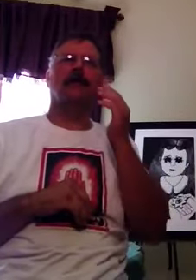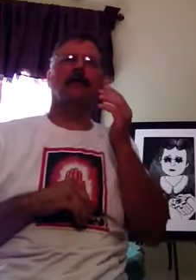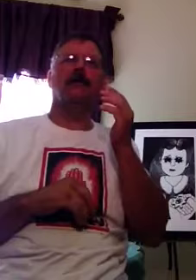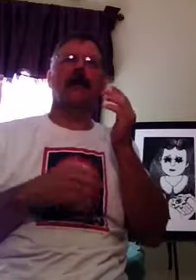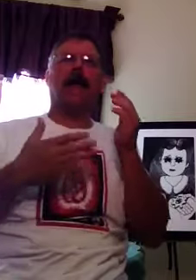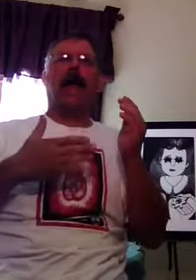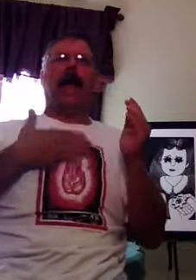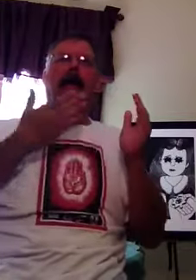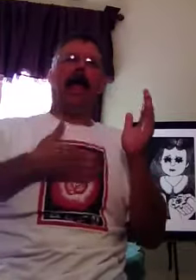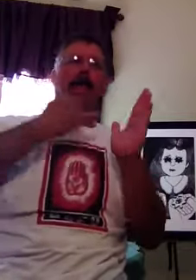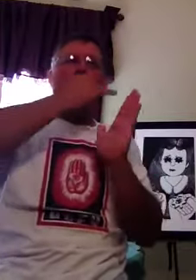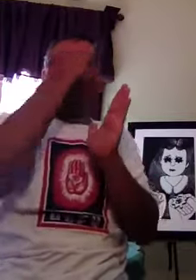I don't know.